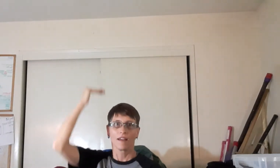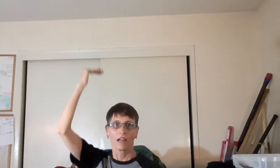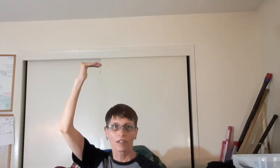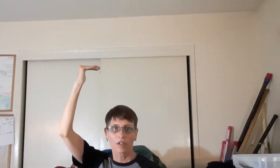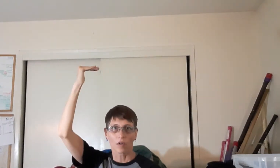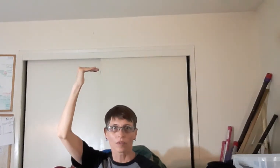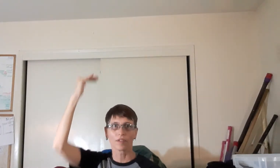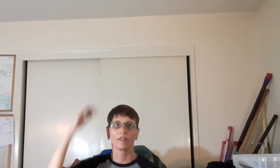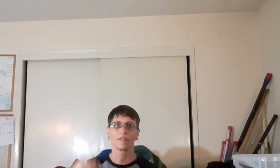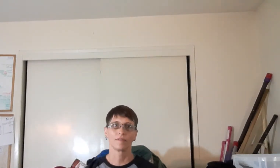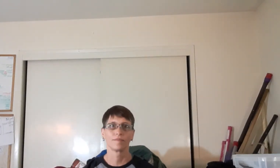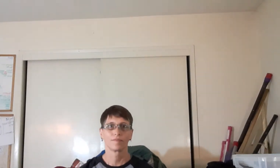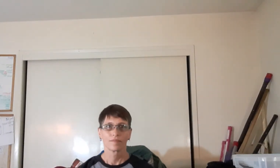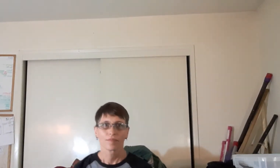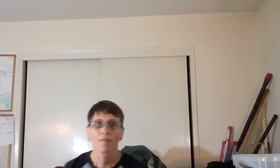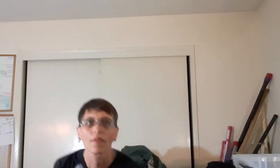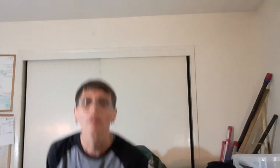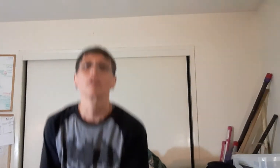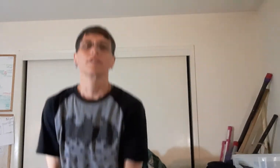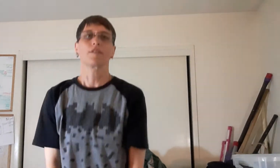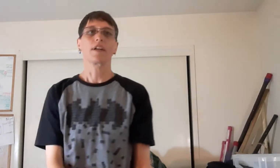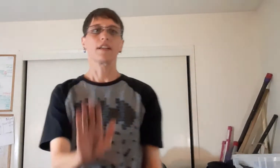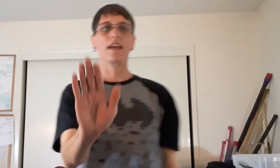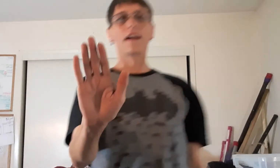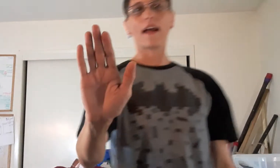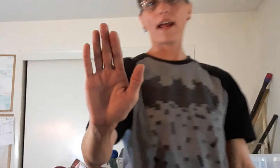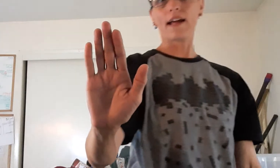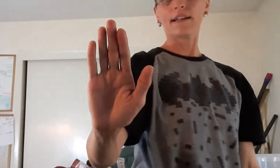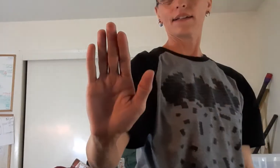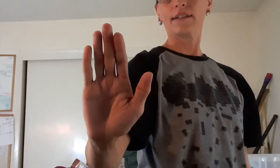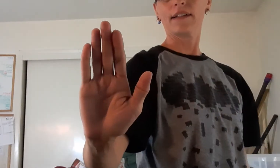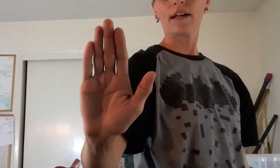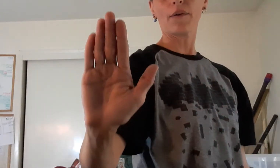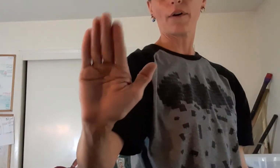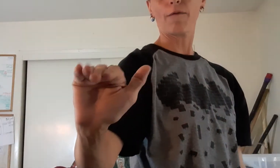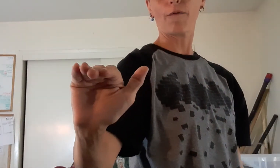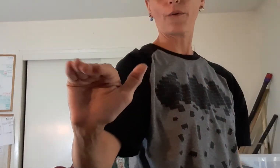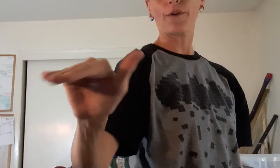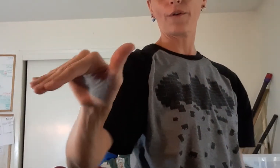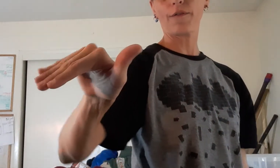Adult. So we're going to take a hand, and we're to fold it over.